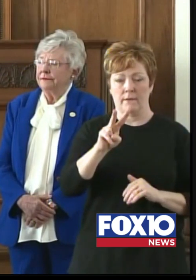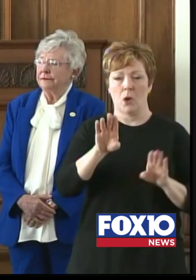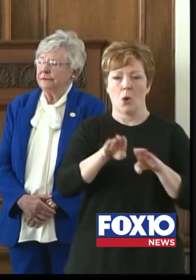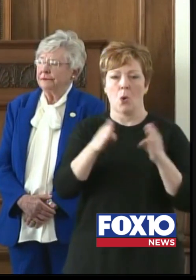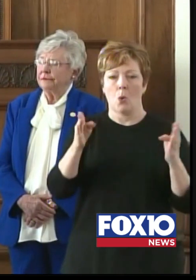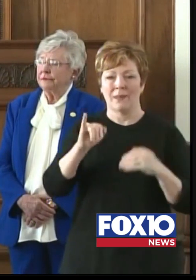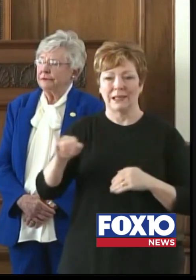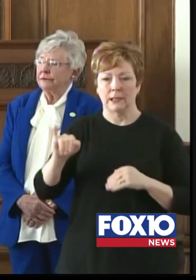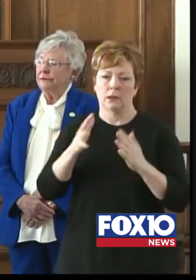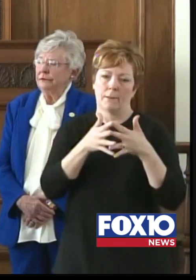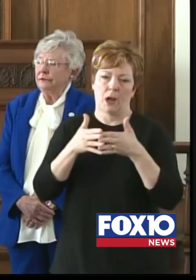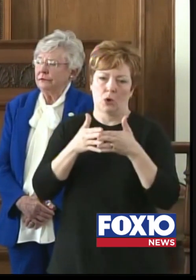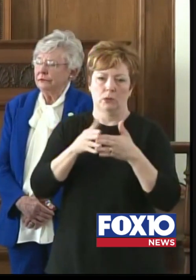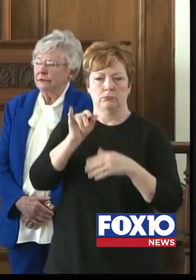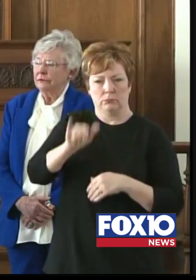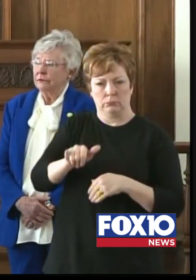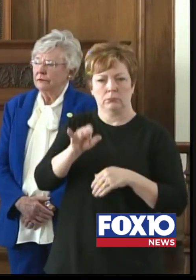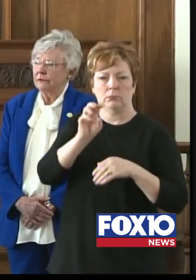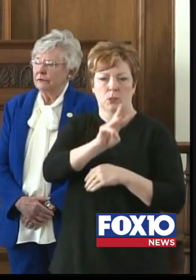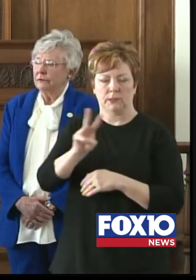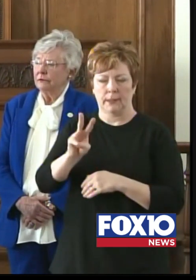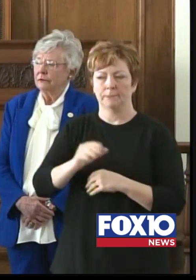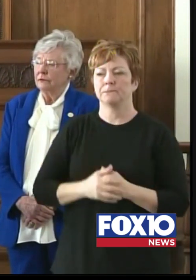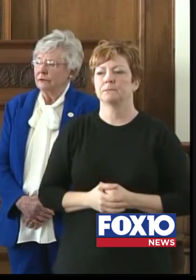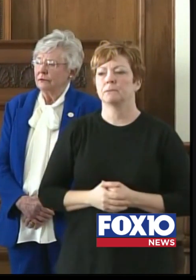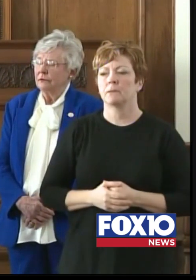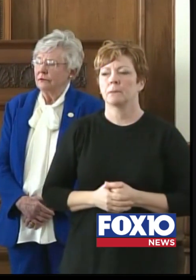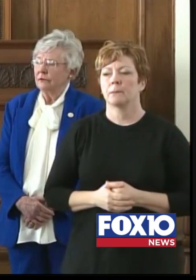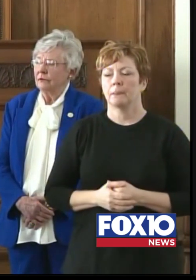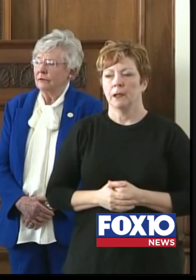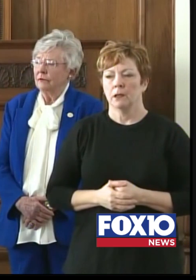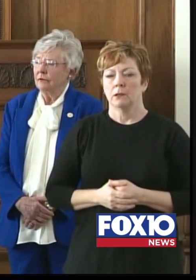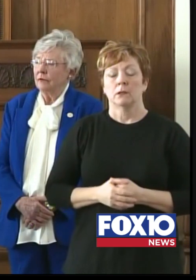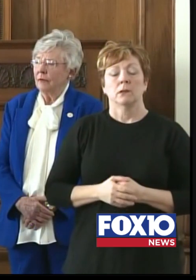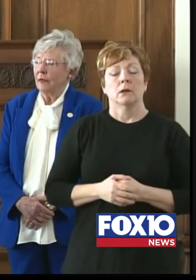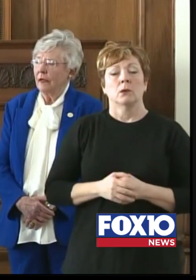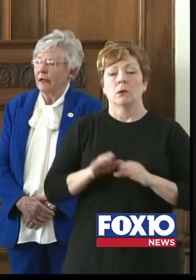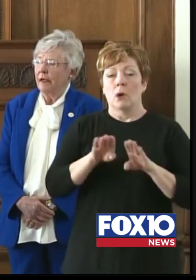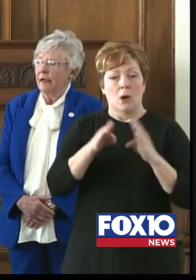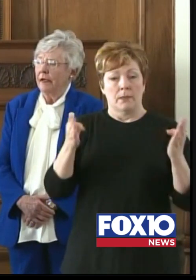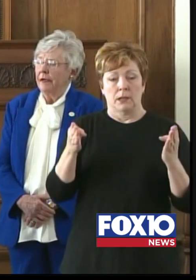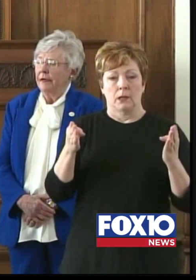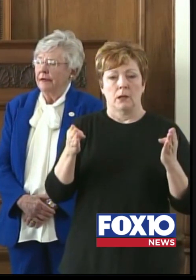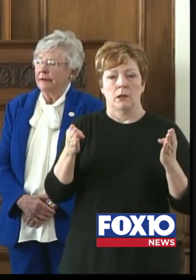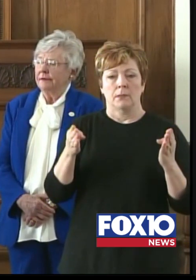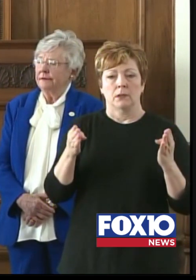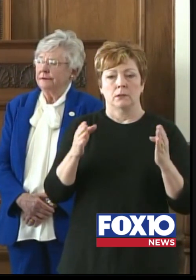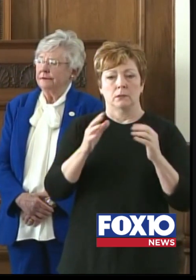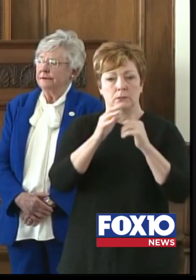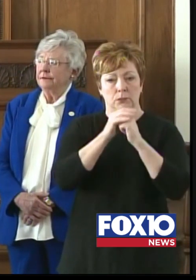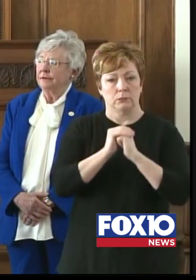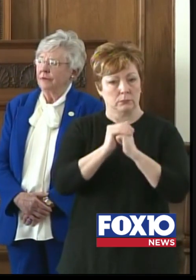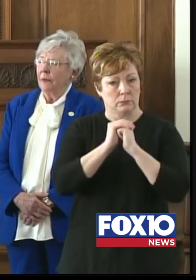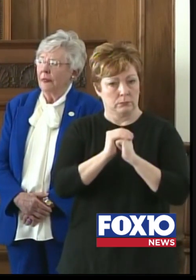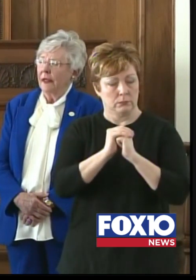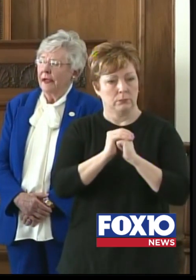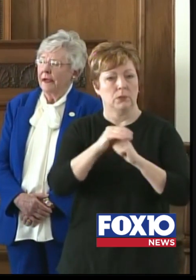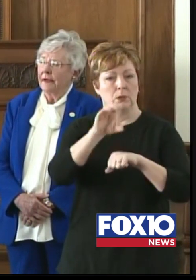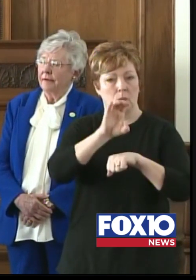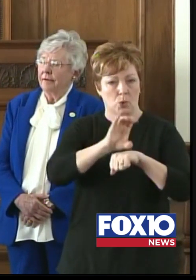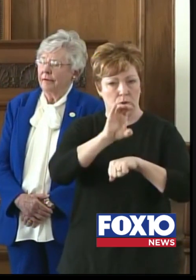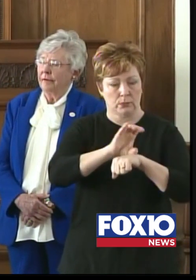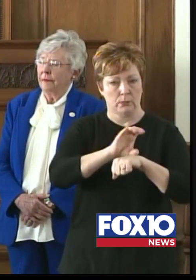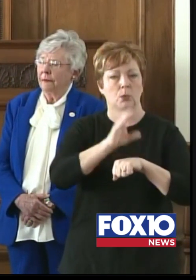CDC for reopening houses of worship for large in person gatherings. Reopening our places of worship will be a